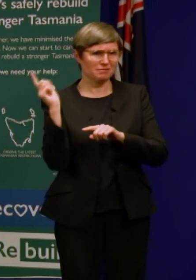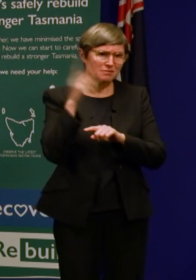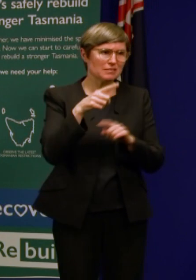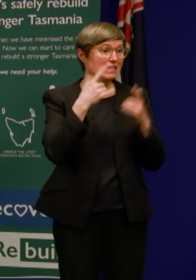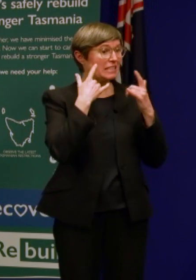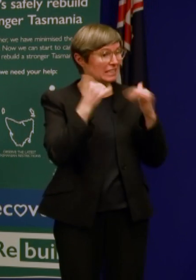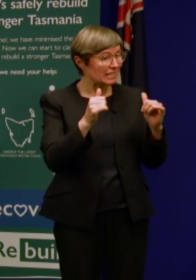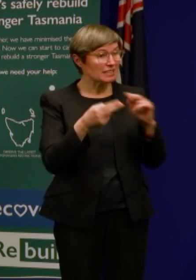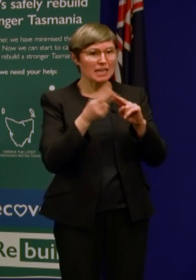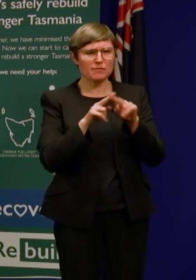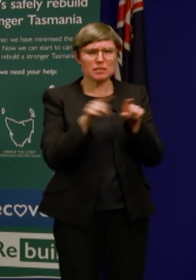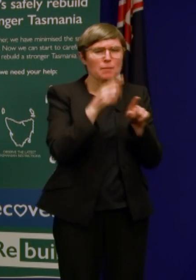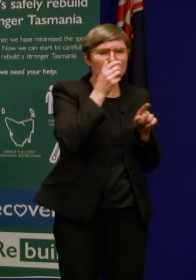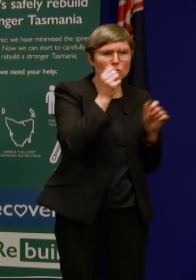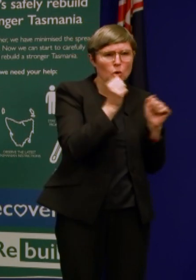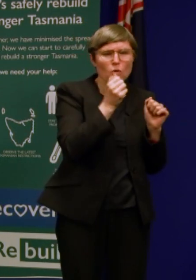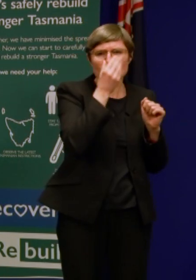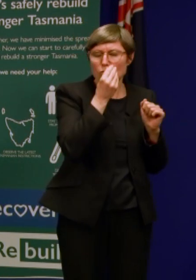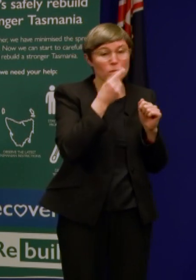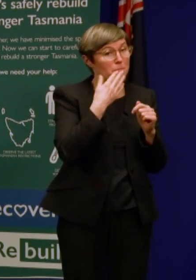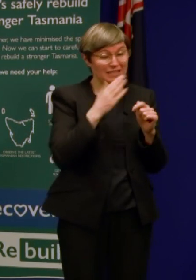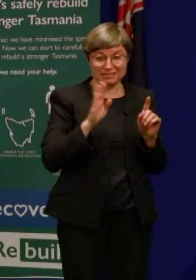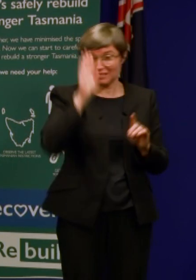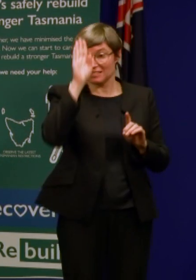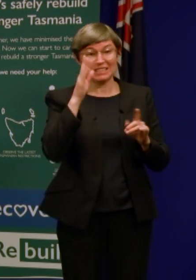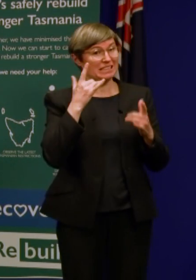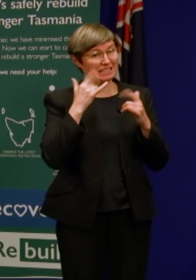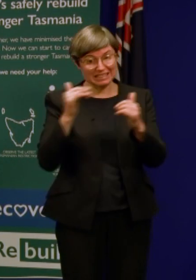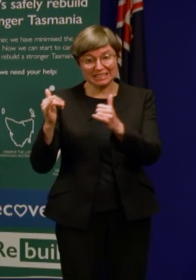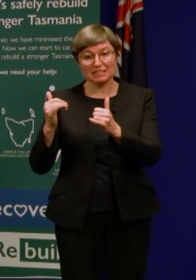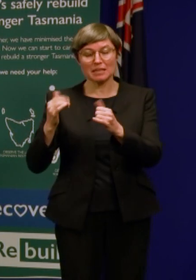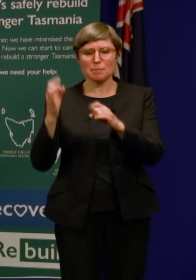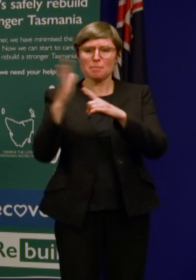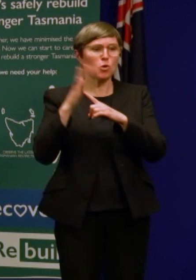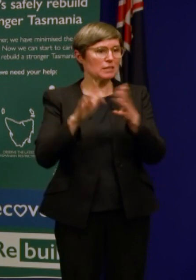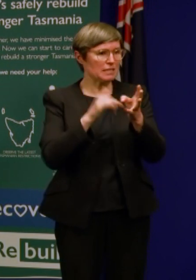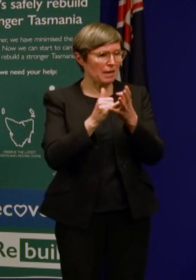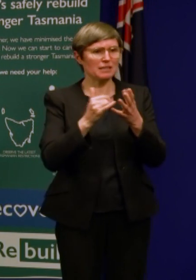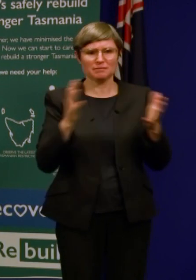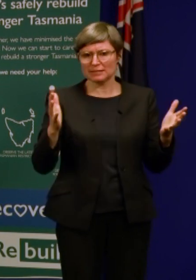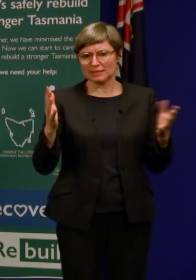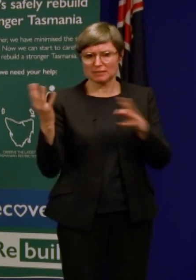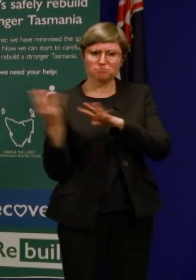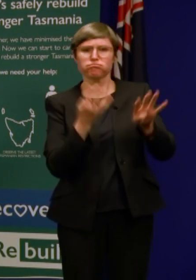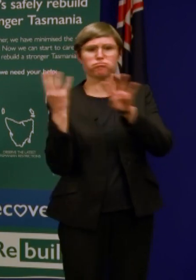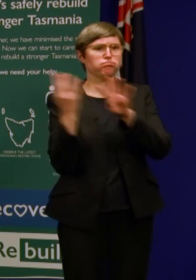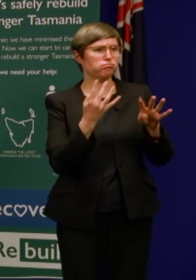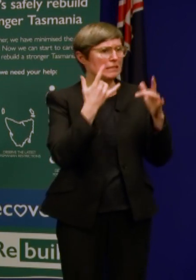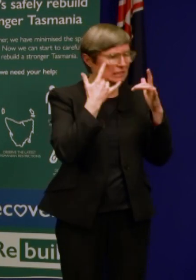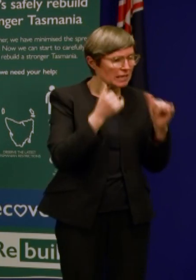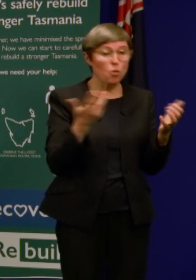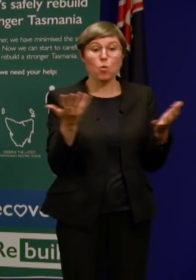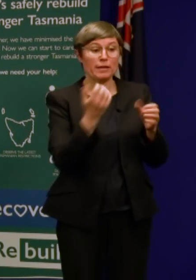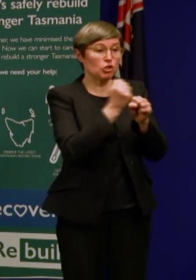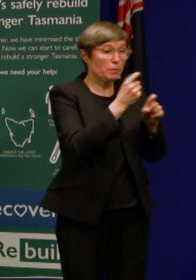flu-like symptoms go and get tested. We keep up those numbers of testing that we're doing and we do it statewide through general practice, through